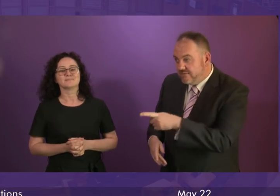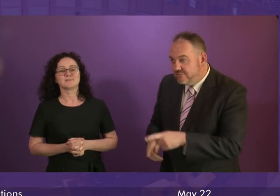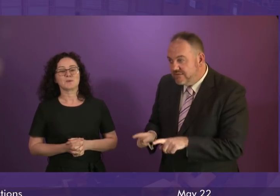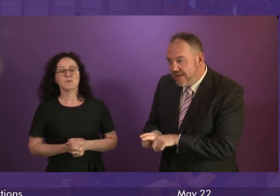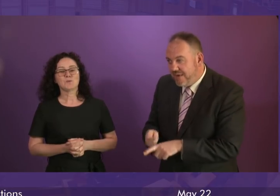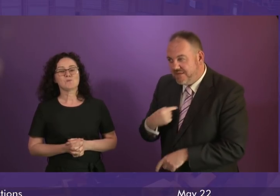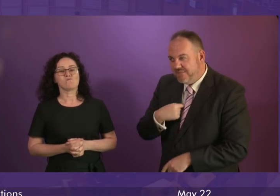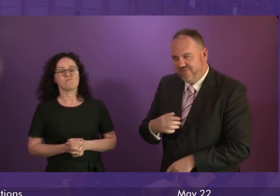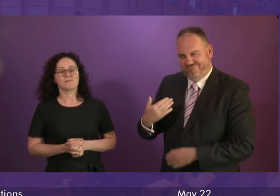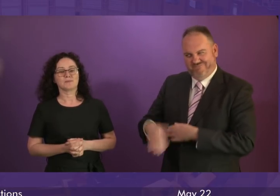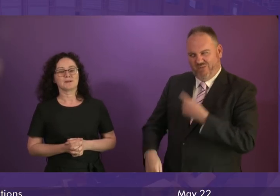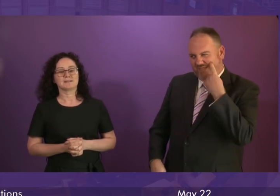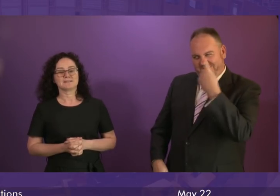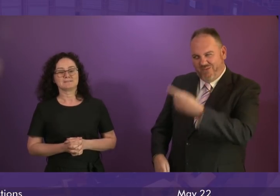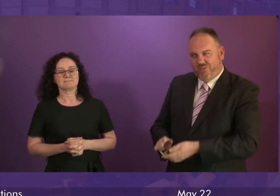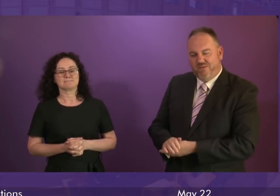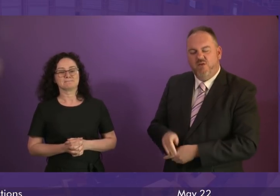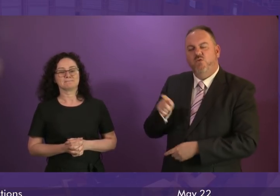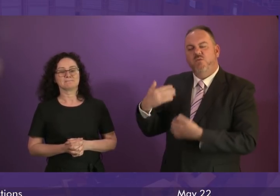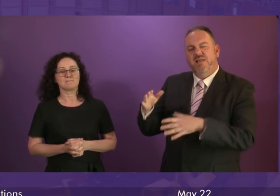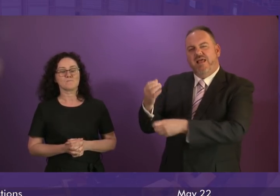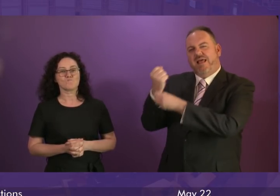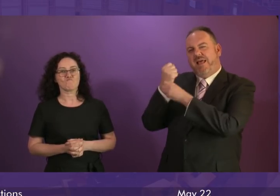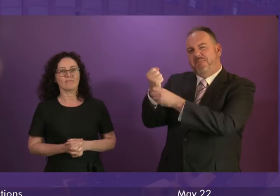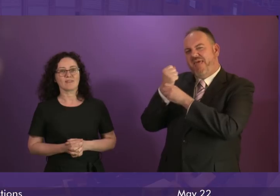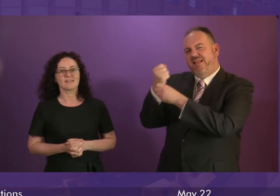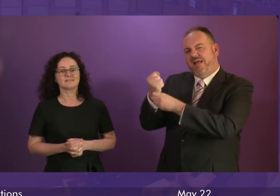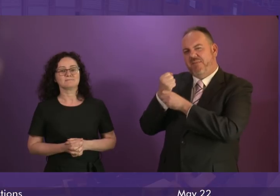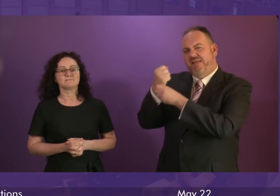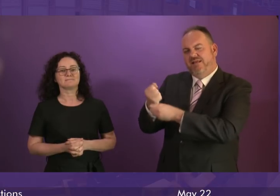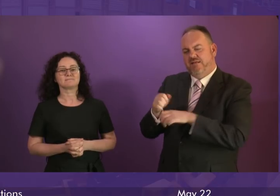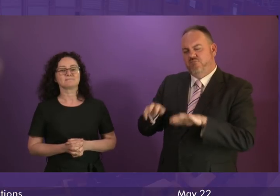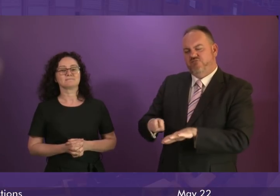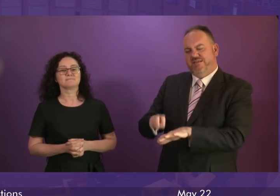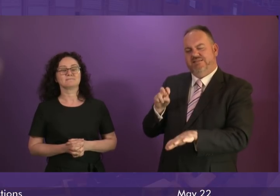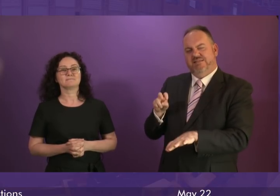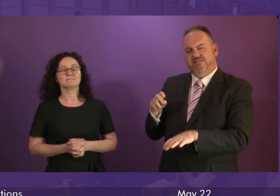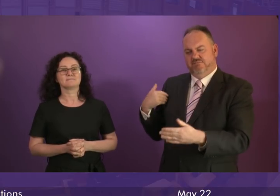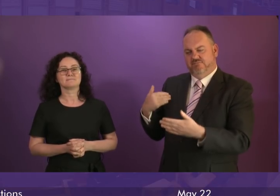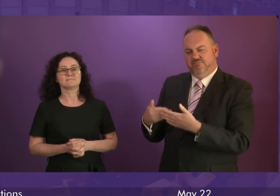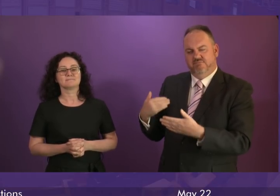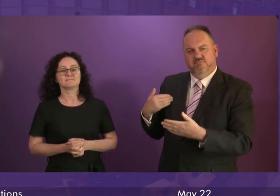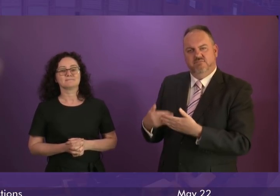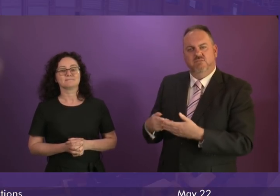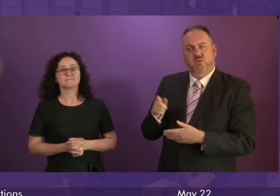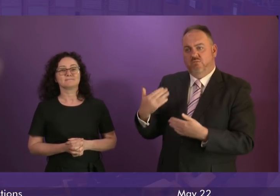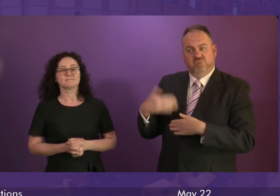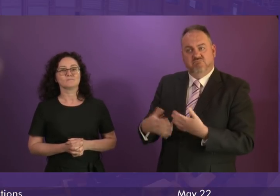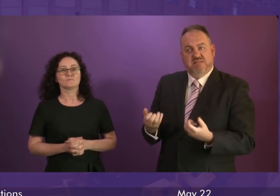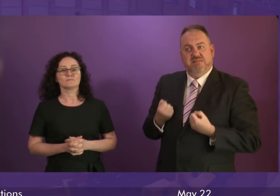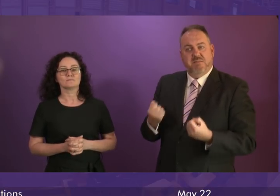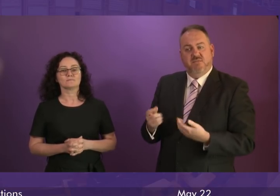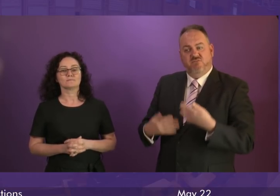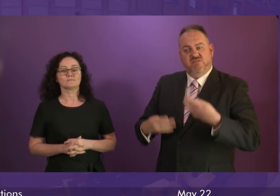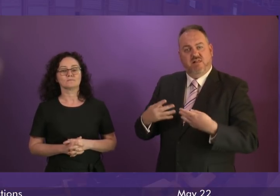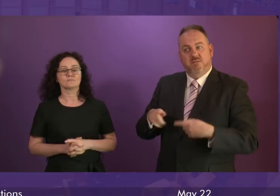And despite campaigning in the Brexit referendum UK-wide, the First Minister now refuses to accept the result because she